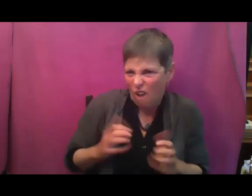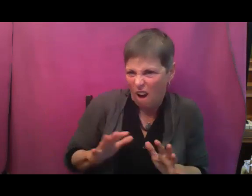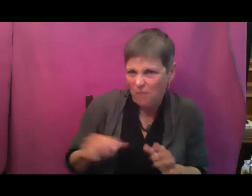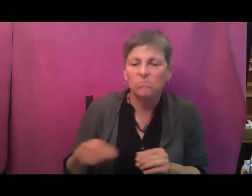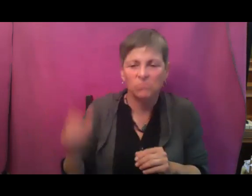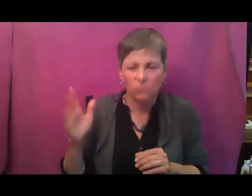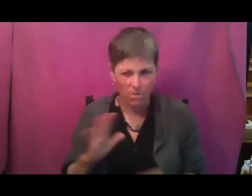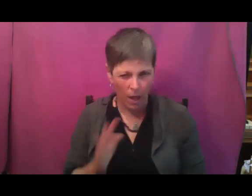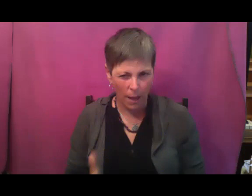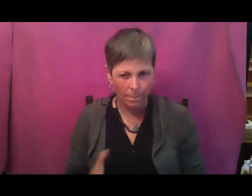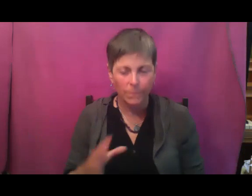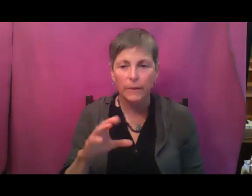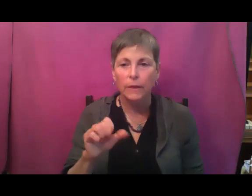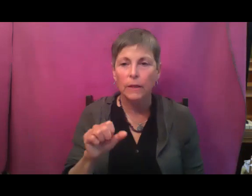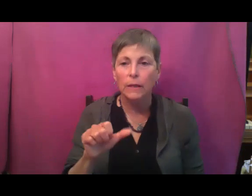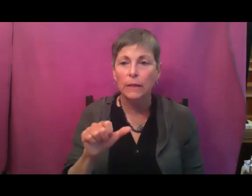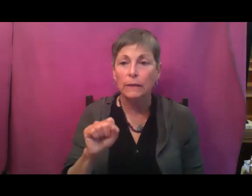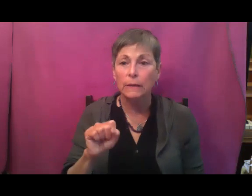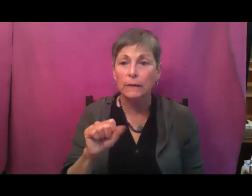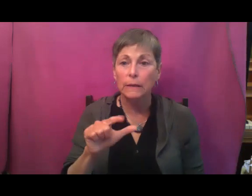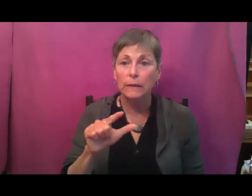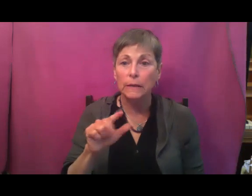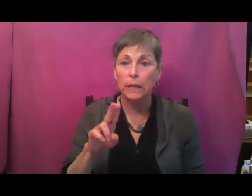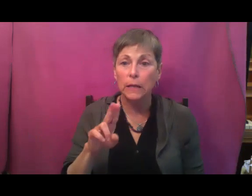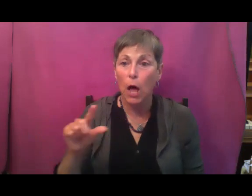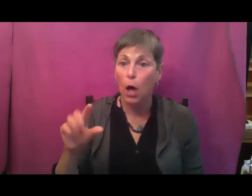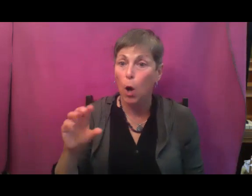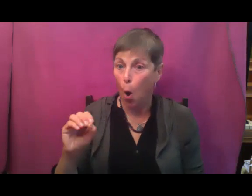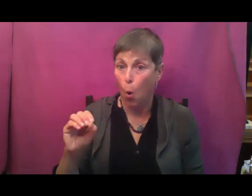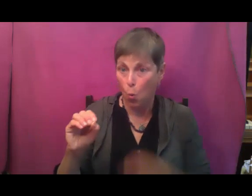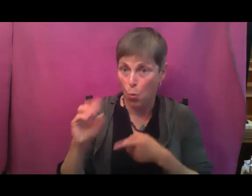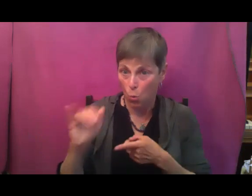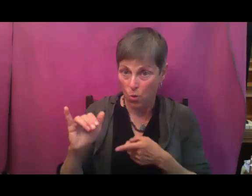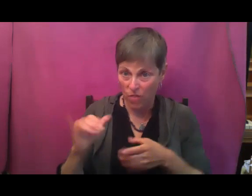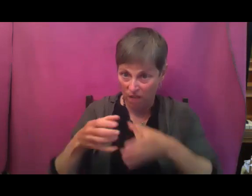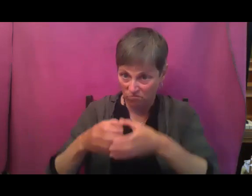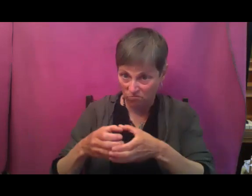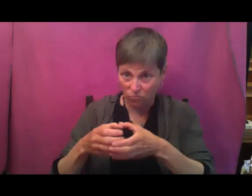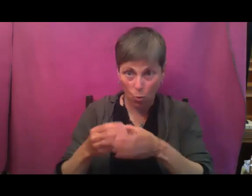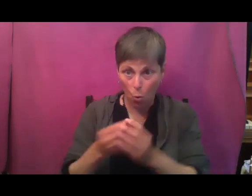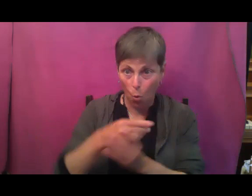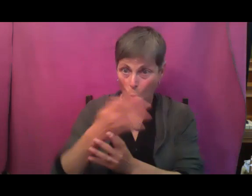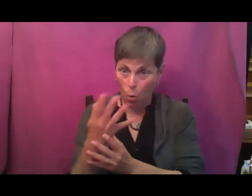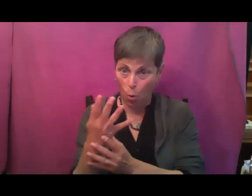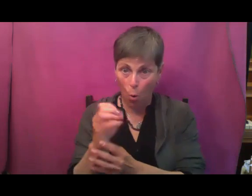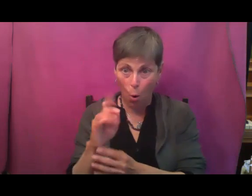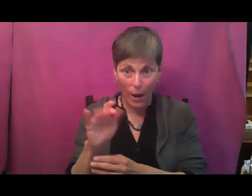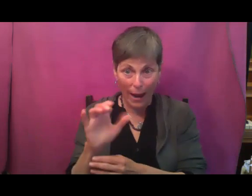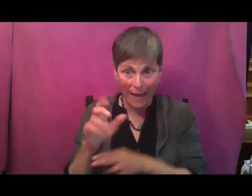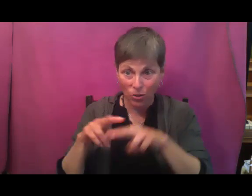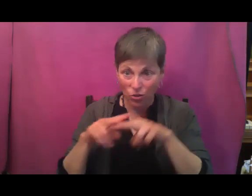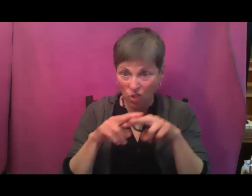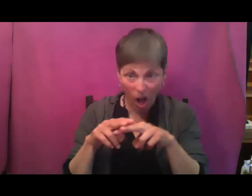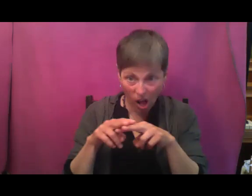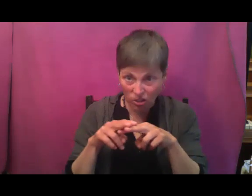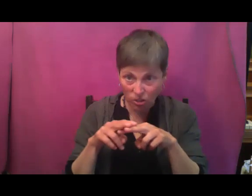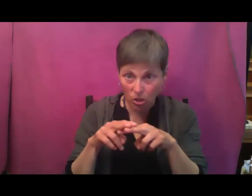is awesome. It's S-L-U-G-G-O. Sluggo is this organic approved little salt that just a